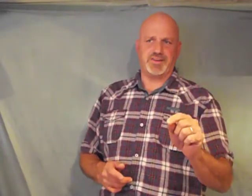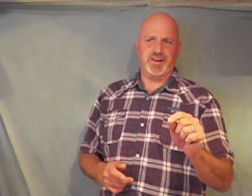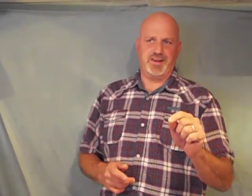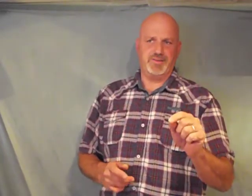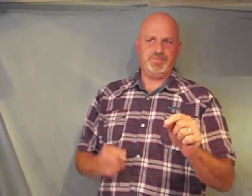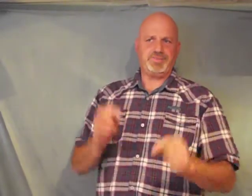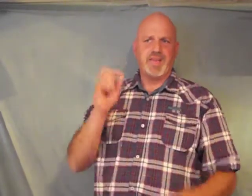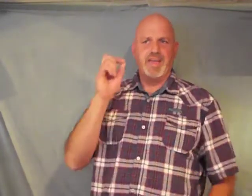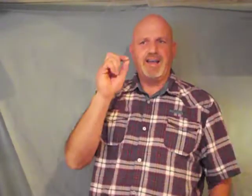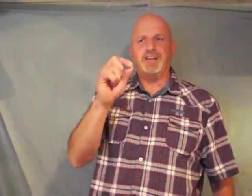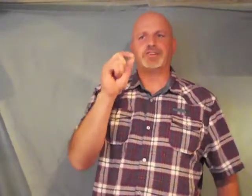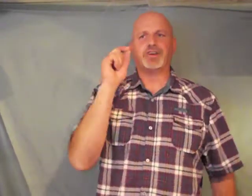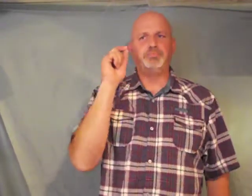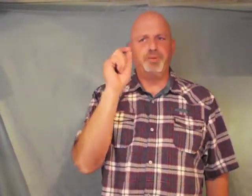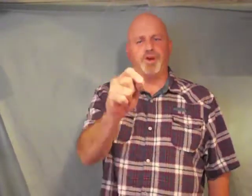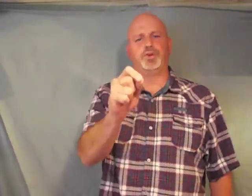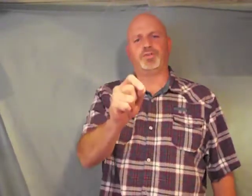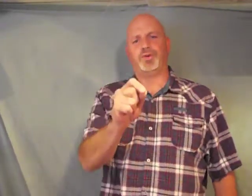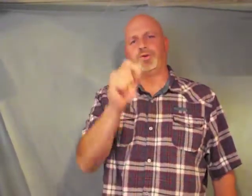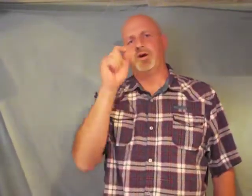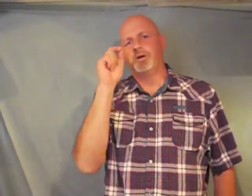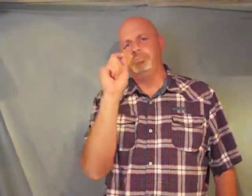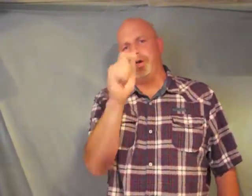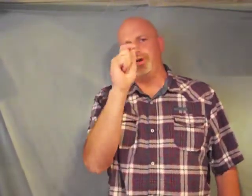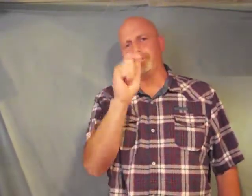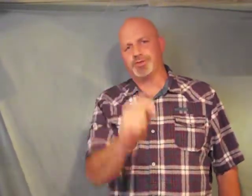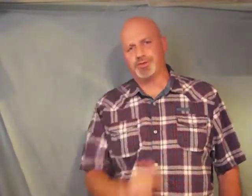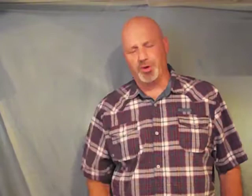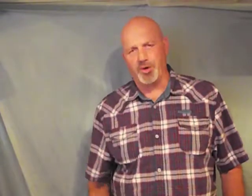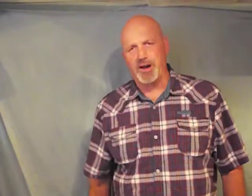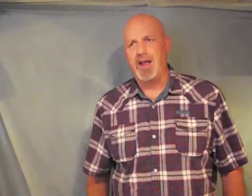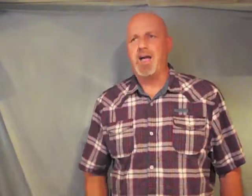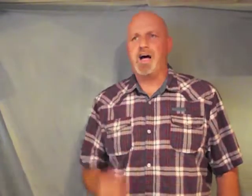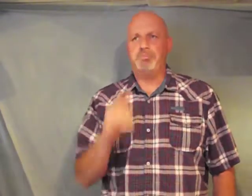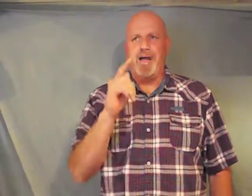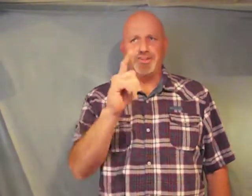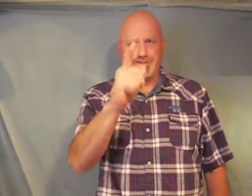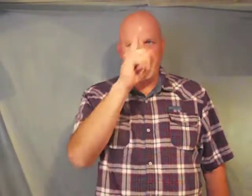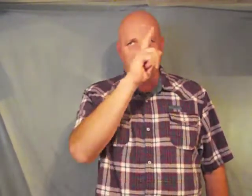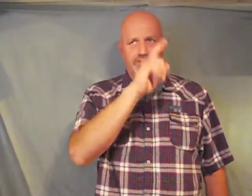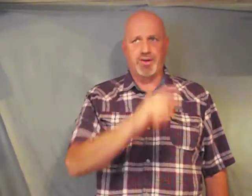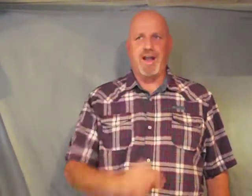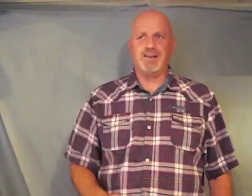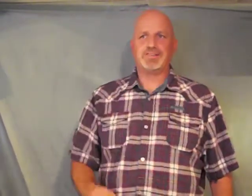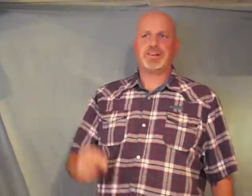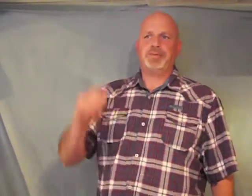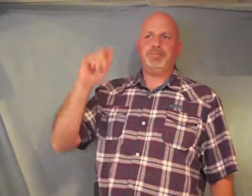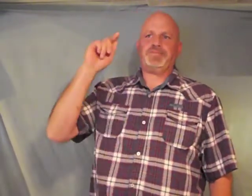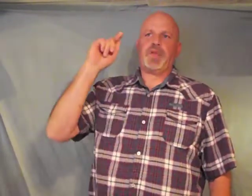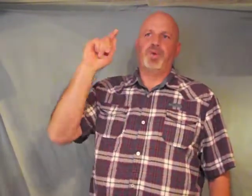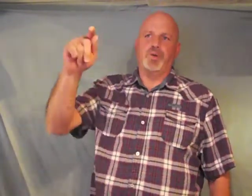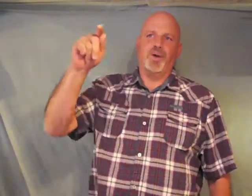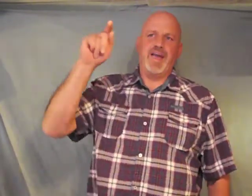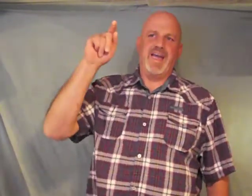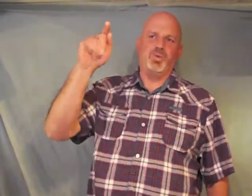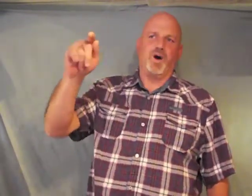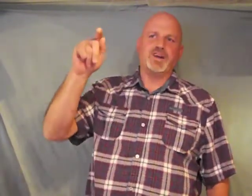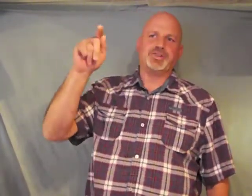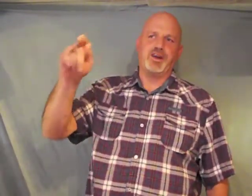here's a beautiful beautiful story about Jesus Christ when we had washed their